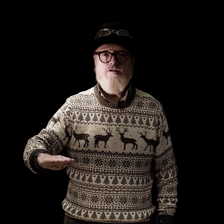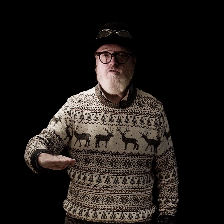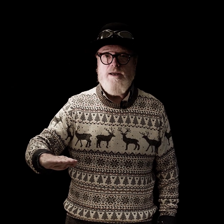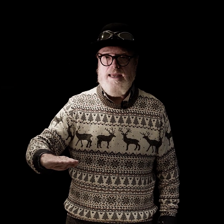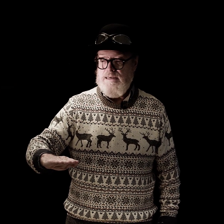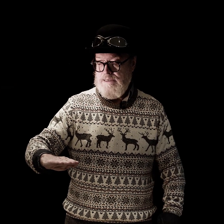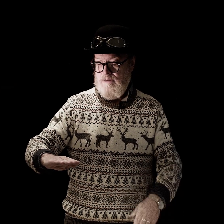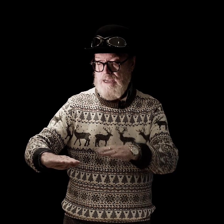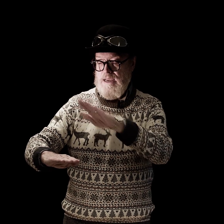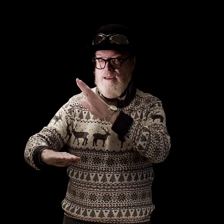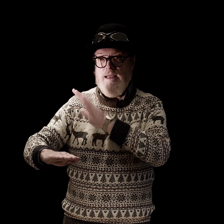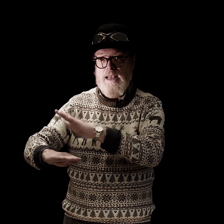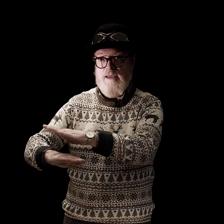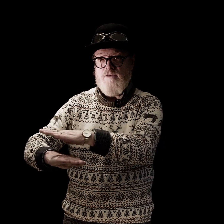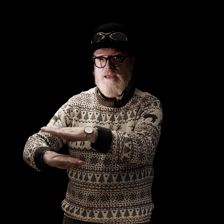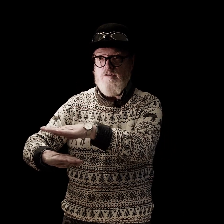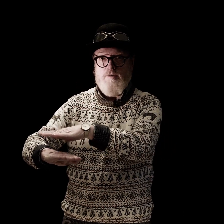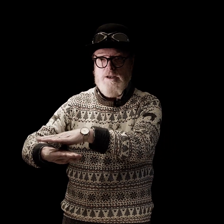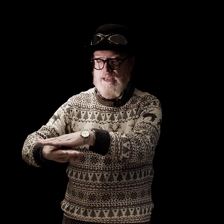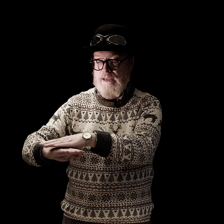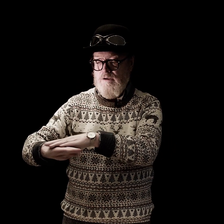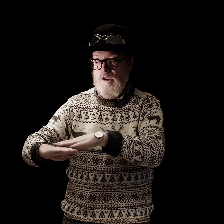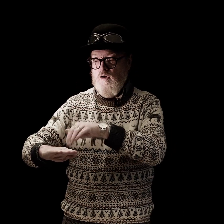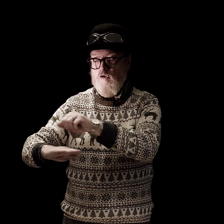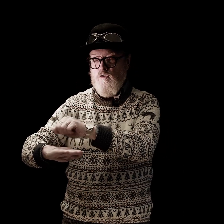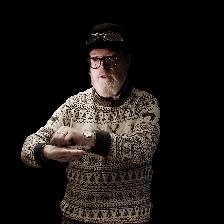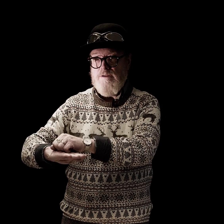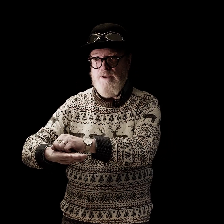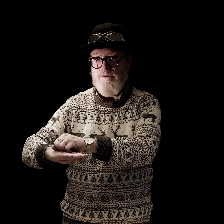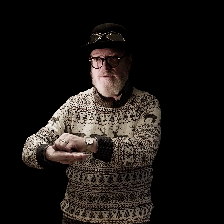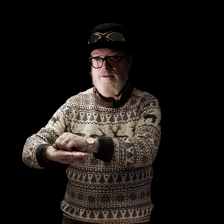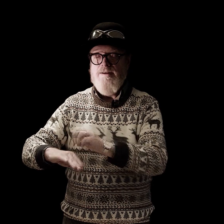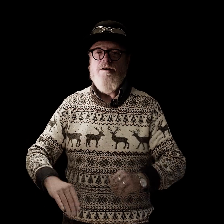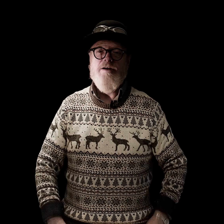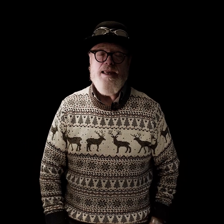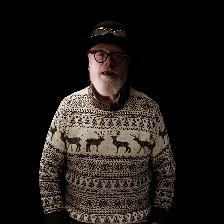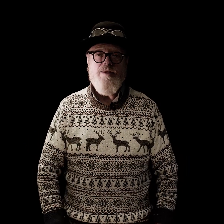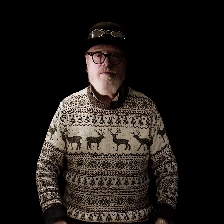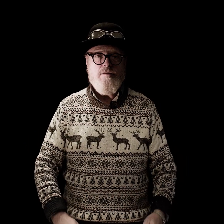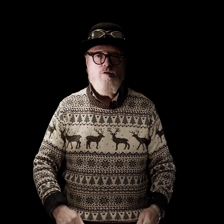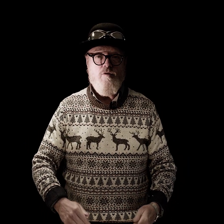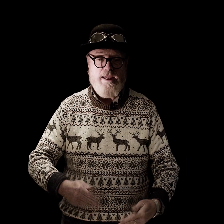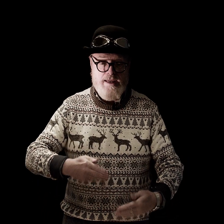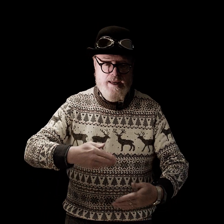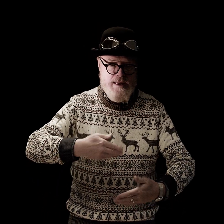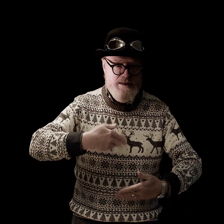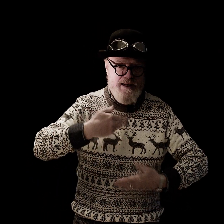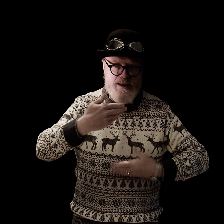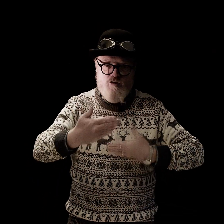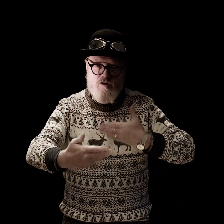your right hand is down here left hand dominant hand Christmas okay and then story is literally